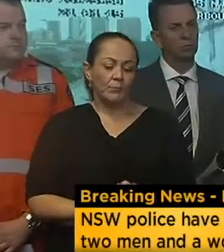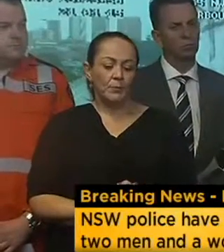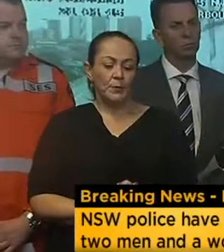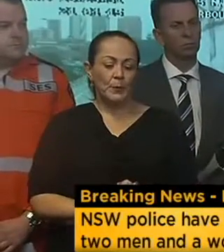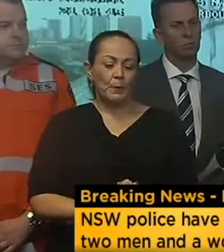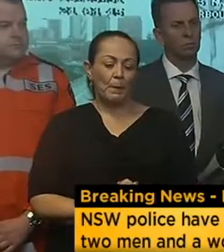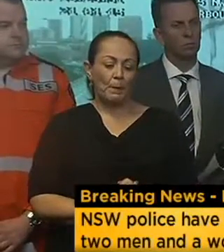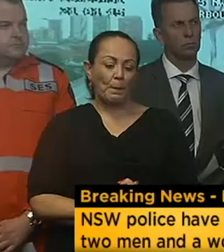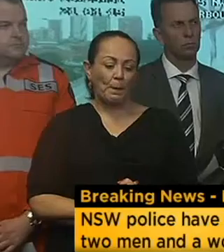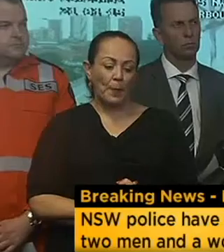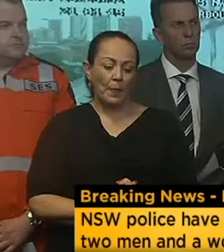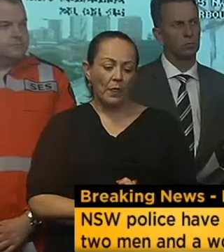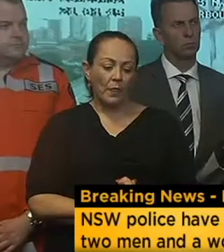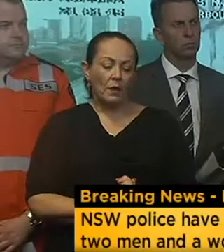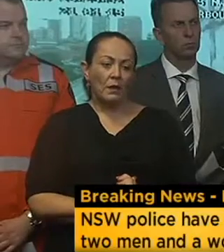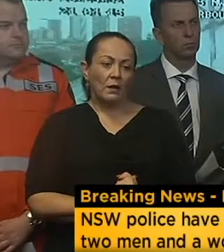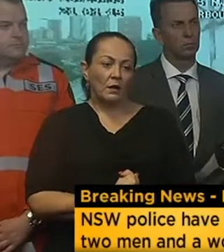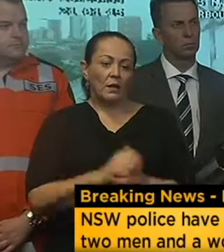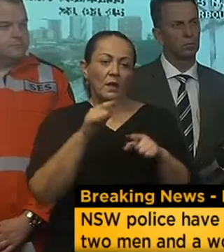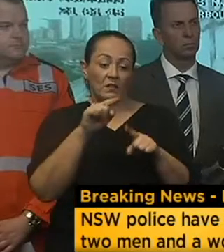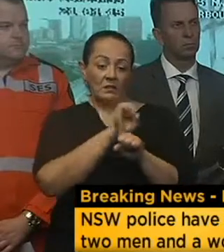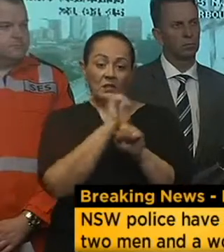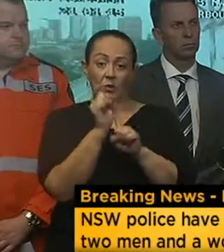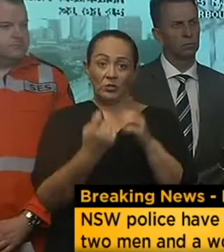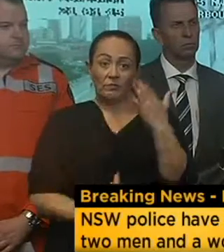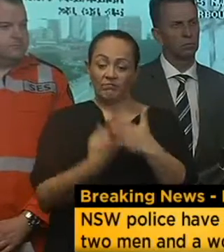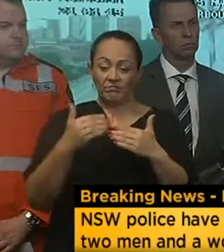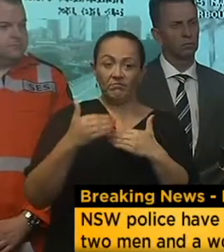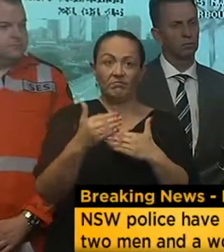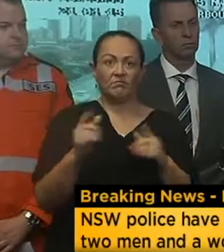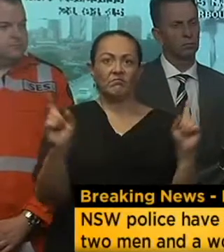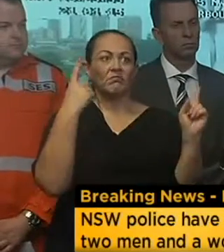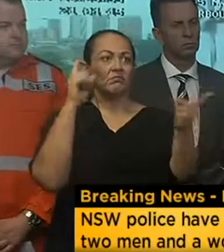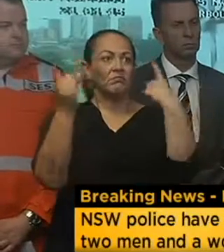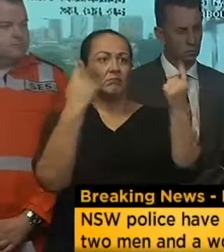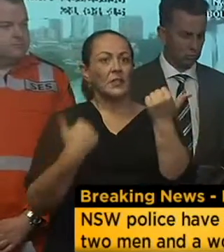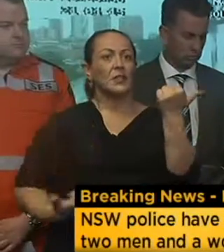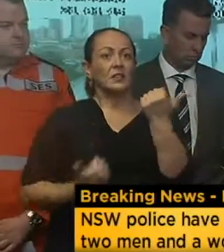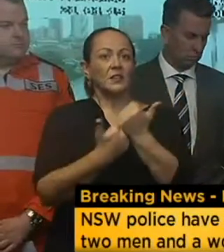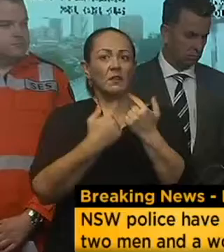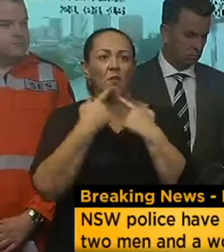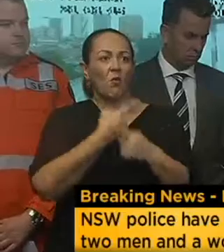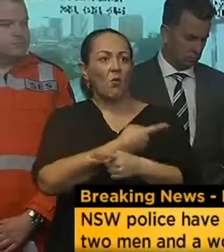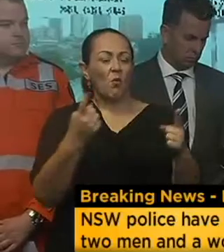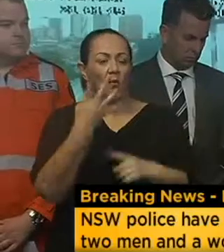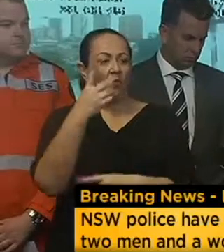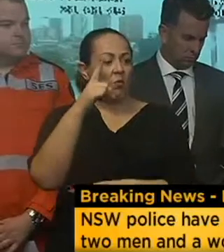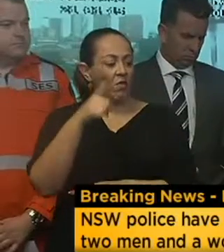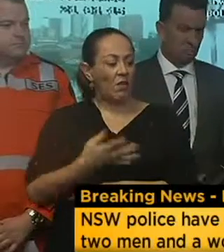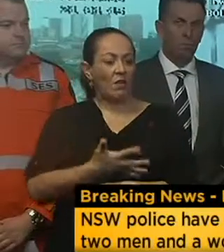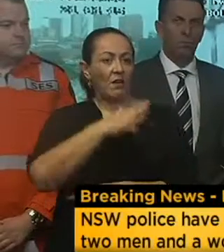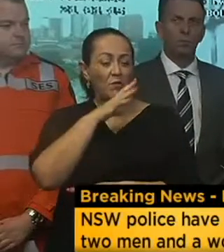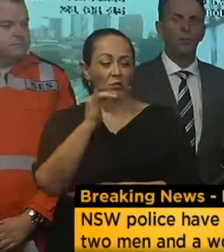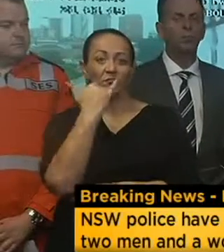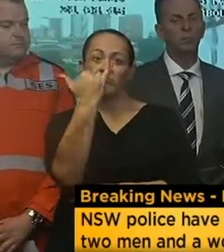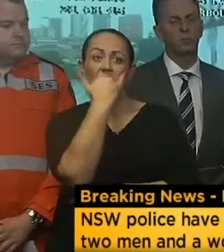It is a very significant event that calls for assistance are huge. There has been over 4,500 calls and indeed 3,000